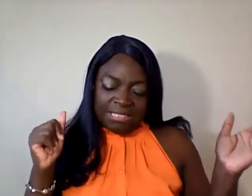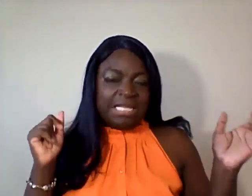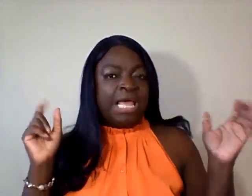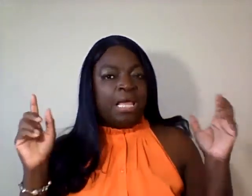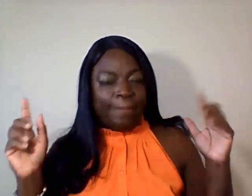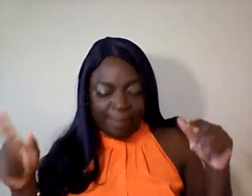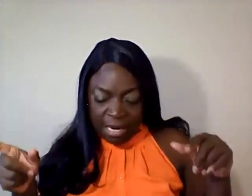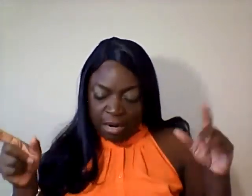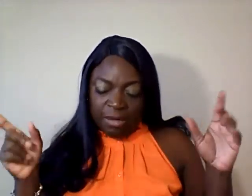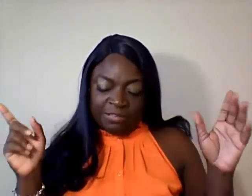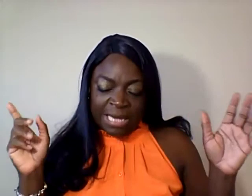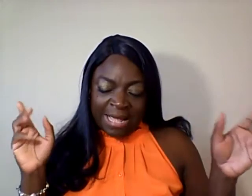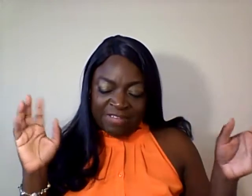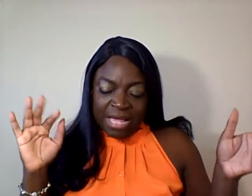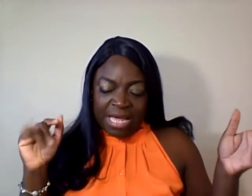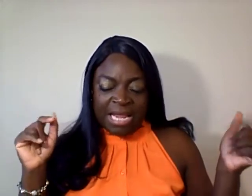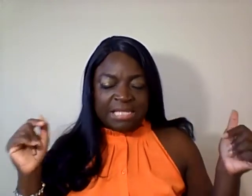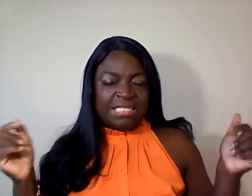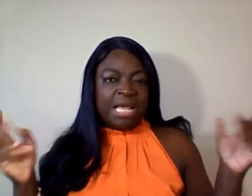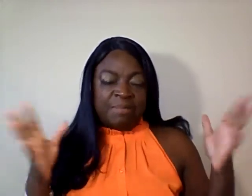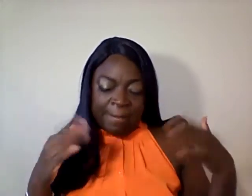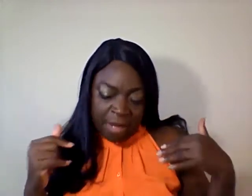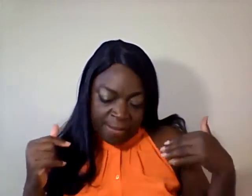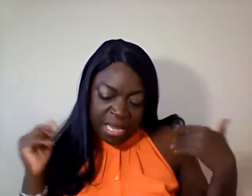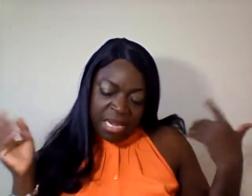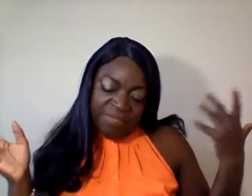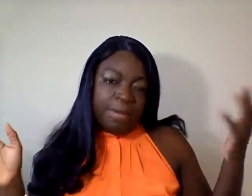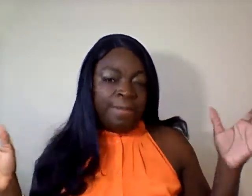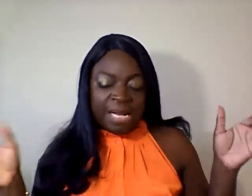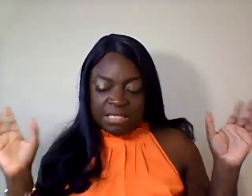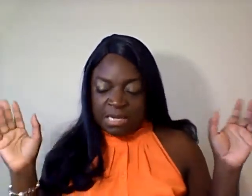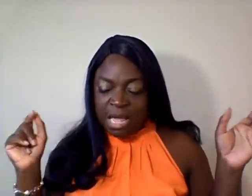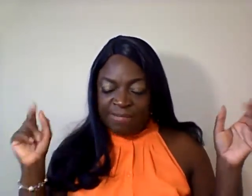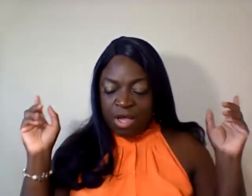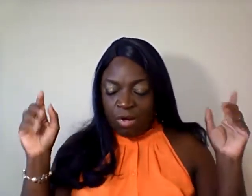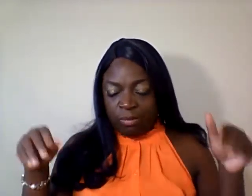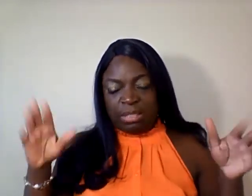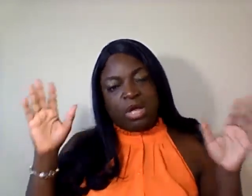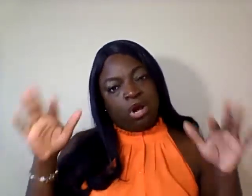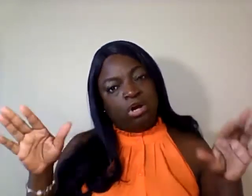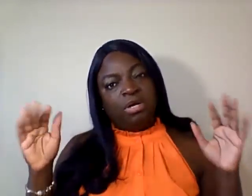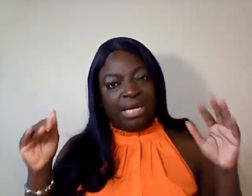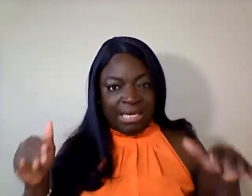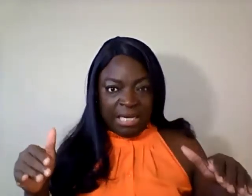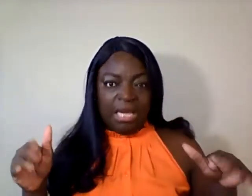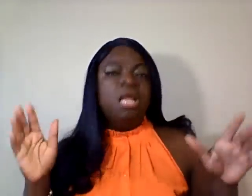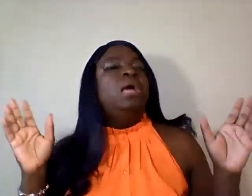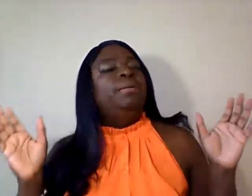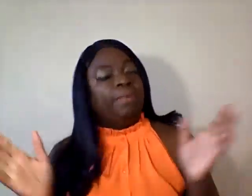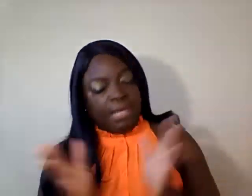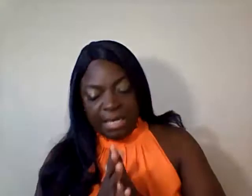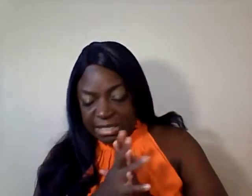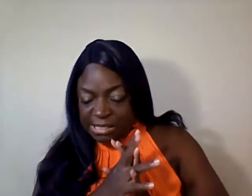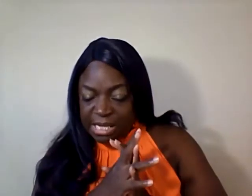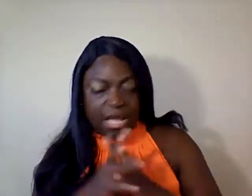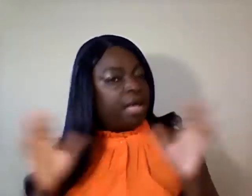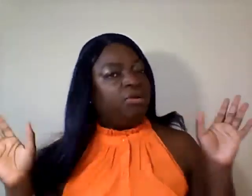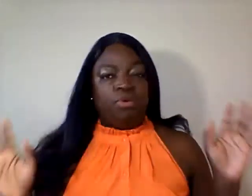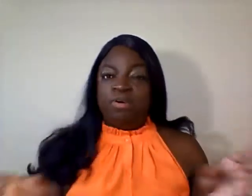tag B-Love Life. And I tag my mommy living a blessed life with Earlene. But listen, I don't know if